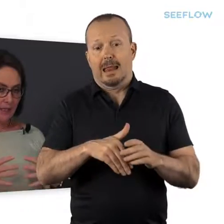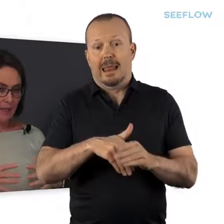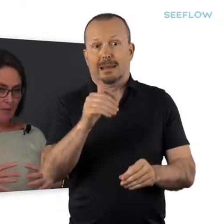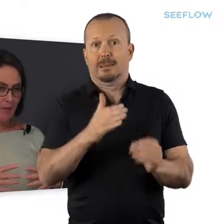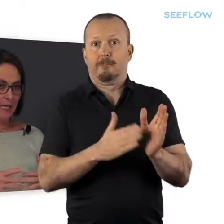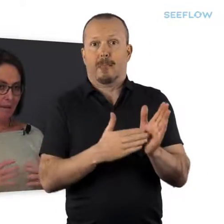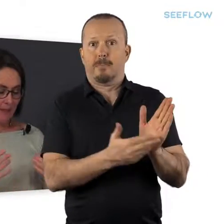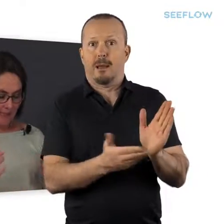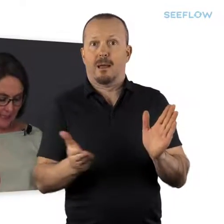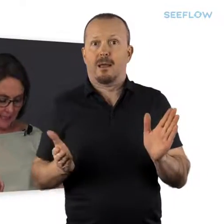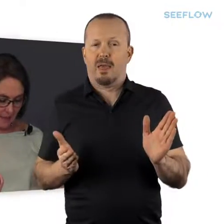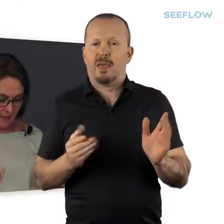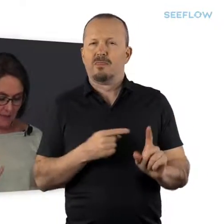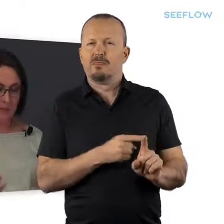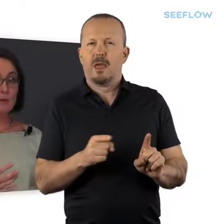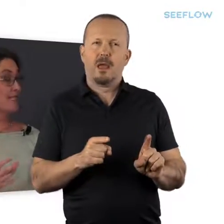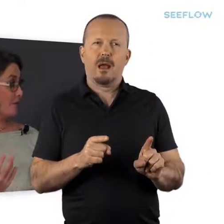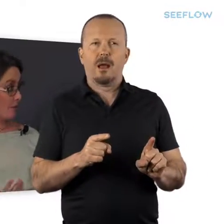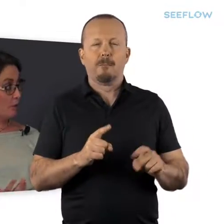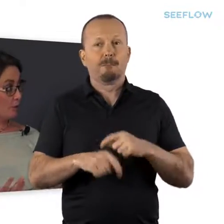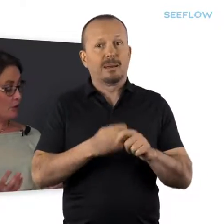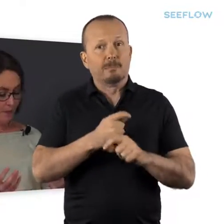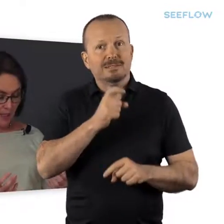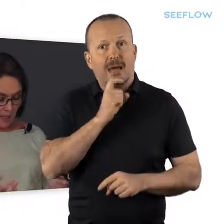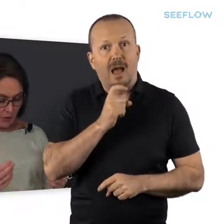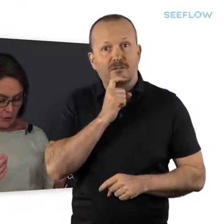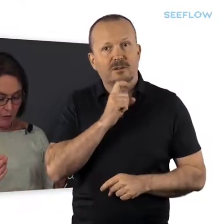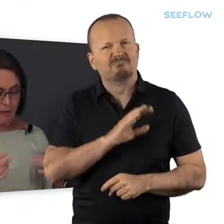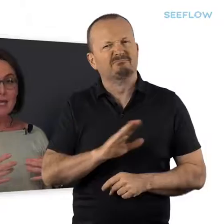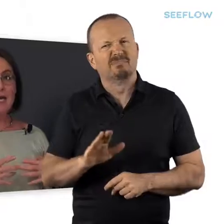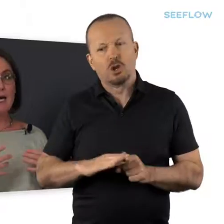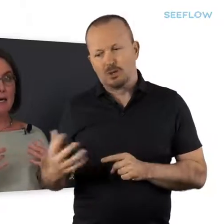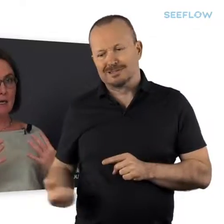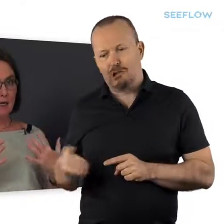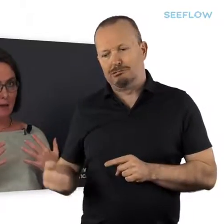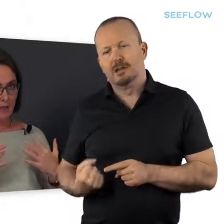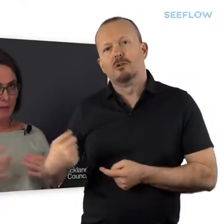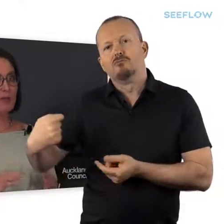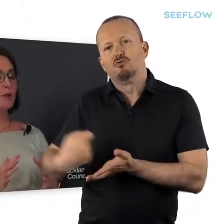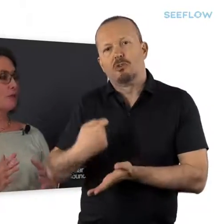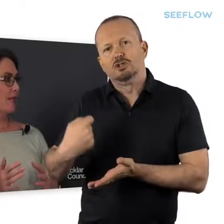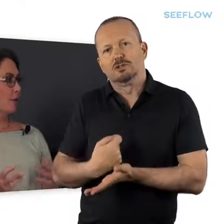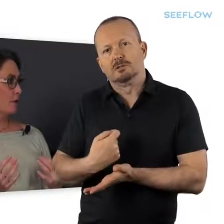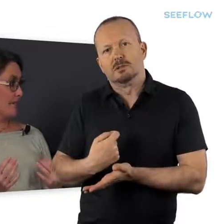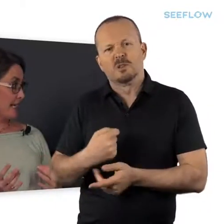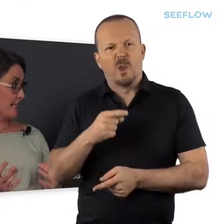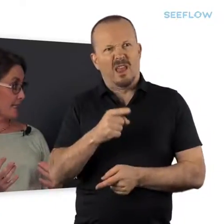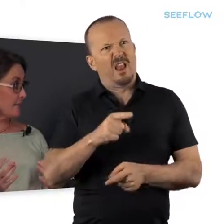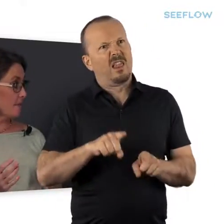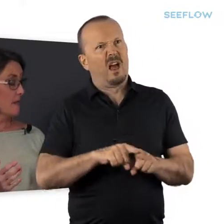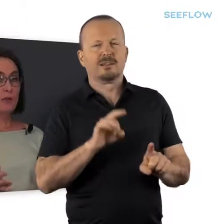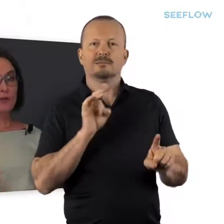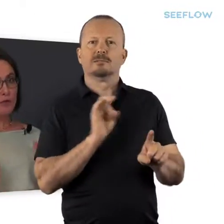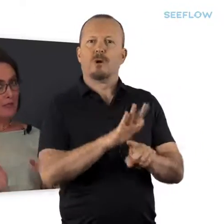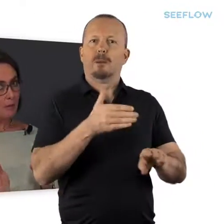that elected members are basically considered to be self-employed. So they are responsible for their own taxes.